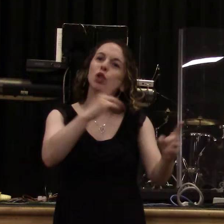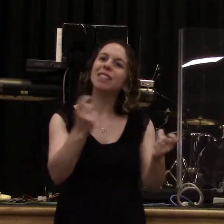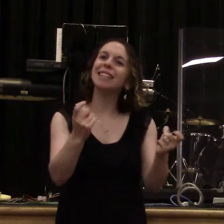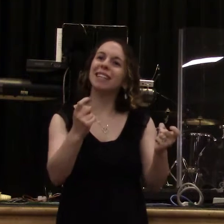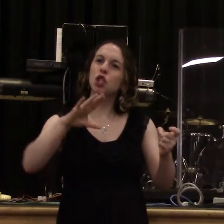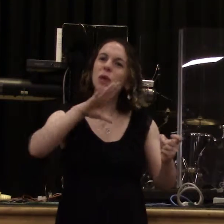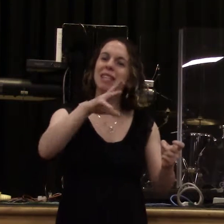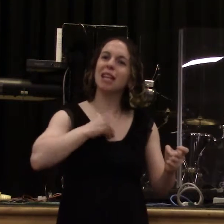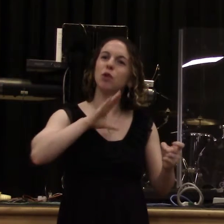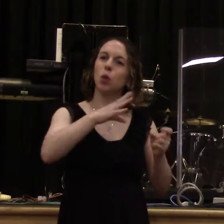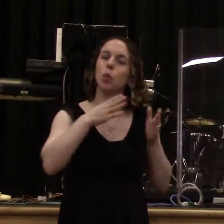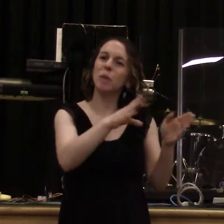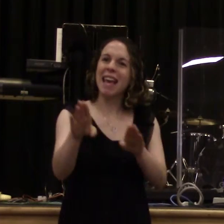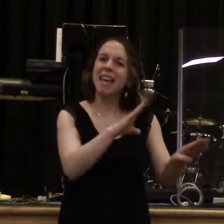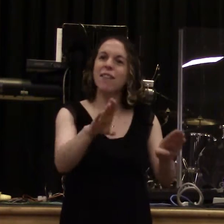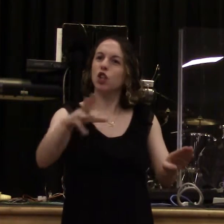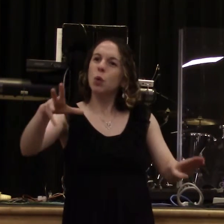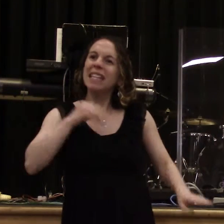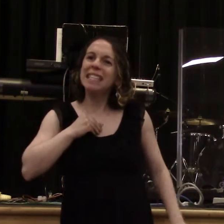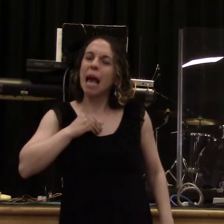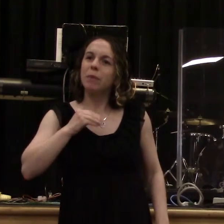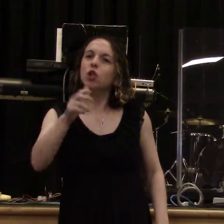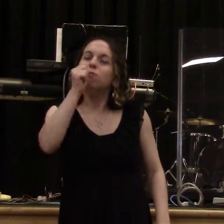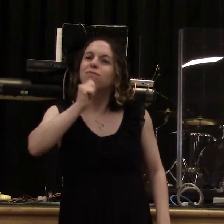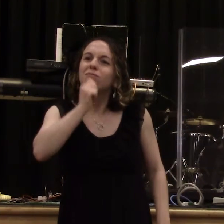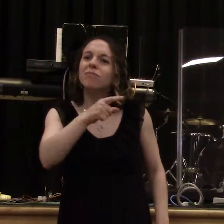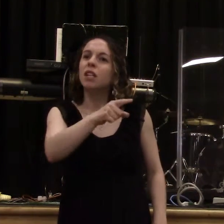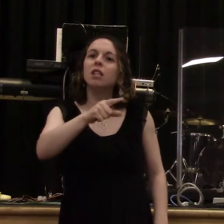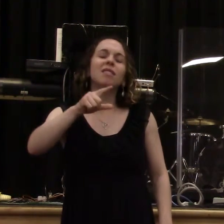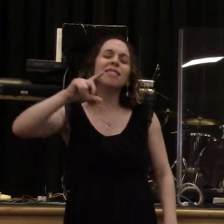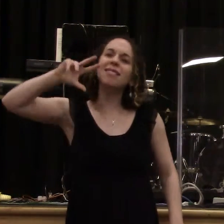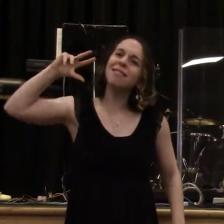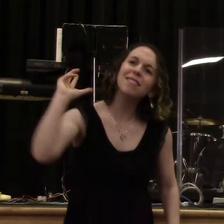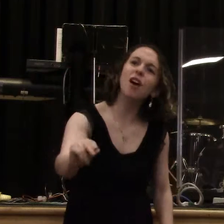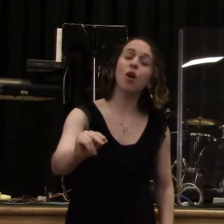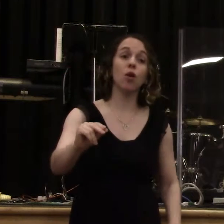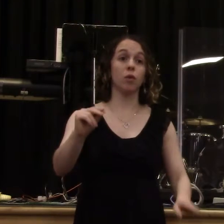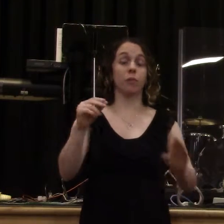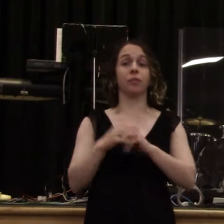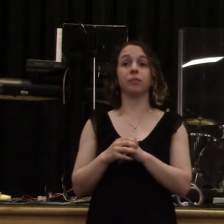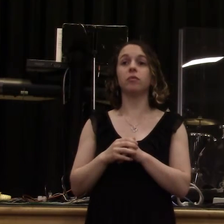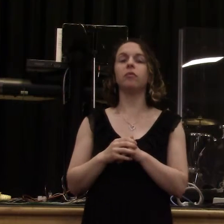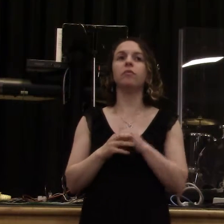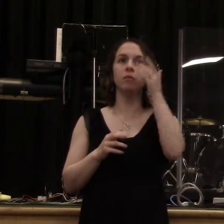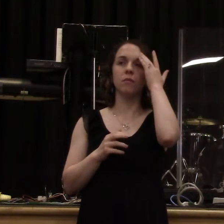I was brought up in a lifestyle where tolerance was one of our highest